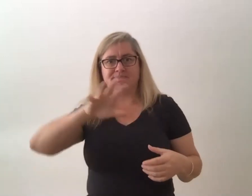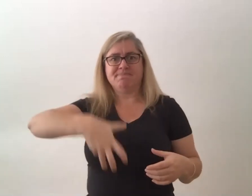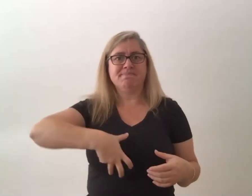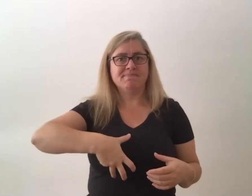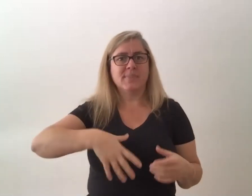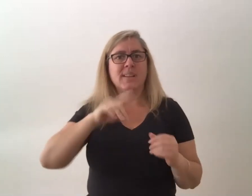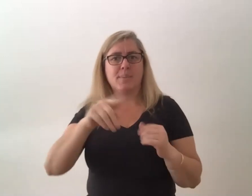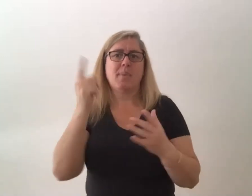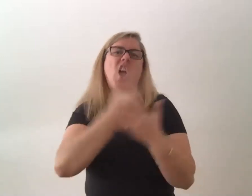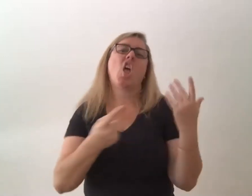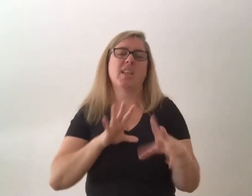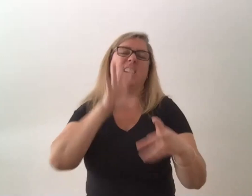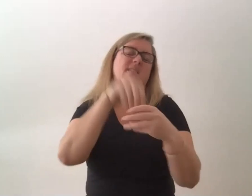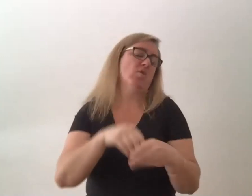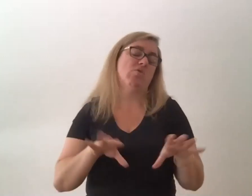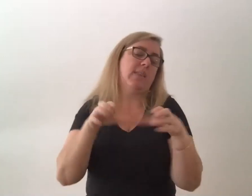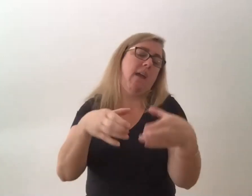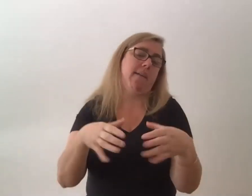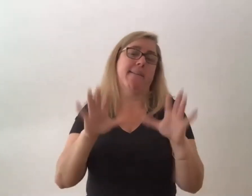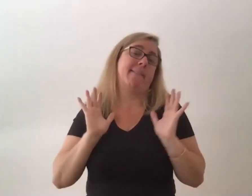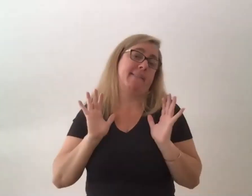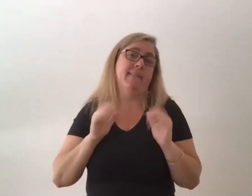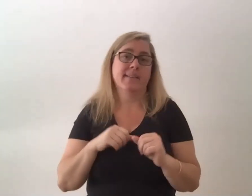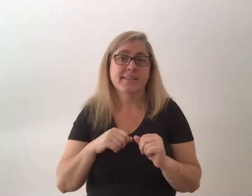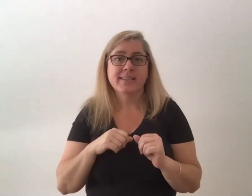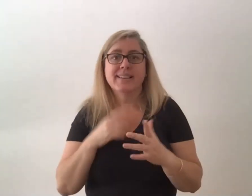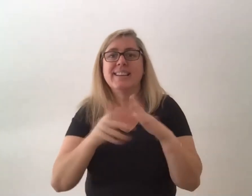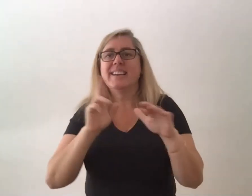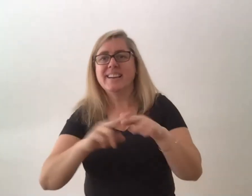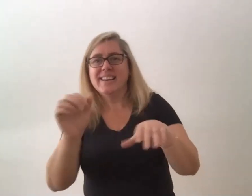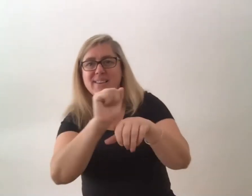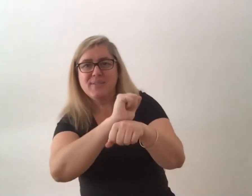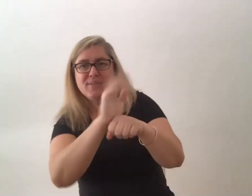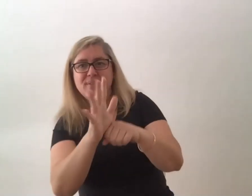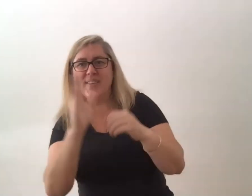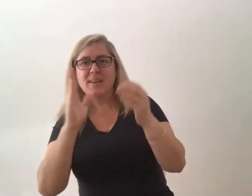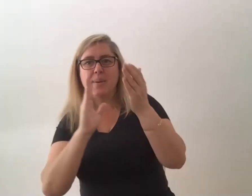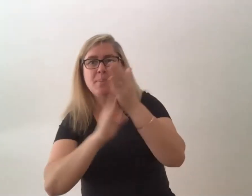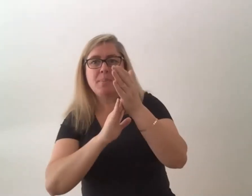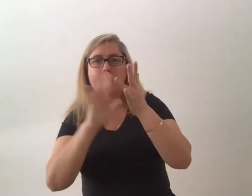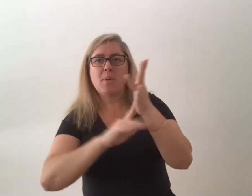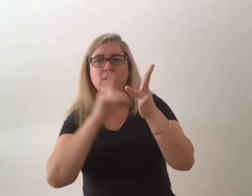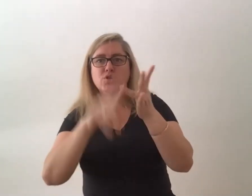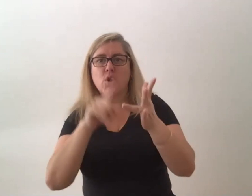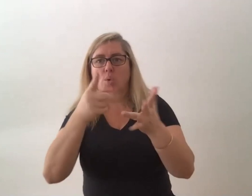get them if you're in the game yep and if you do a film in mojo you get one of these yeah